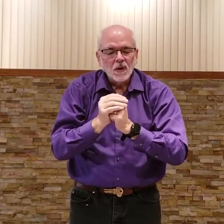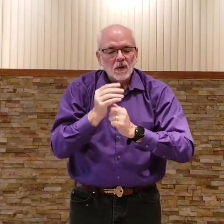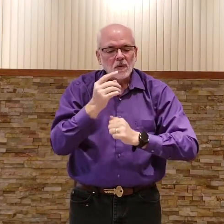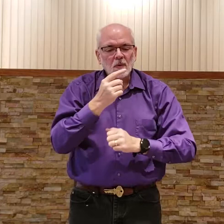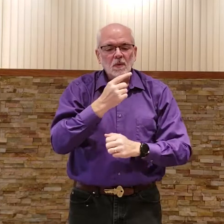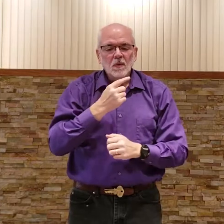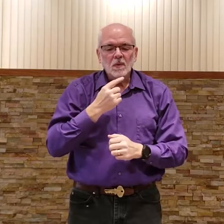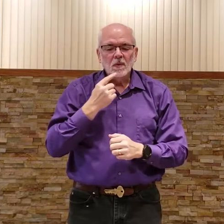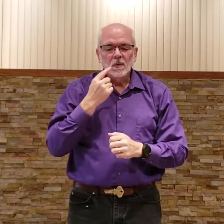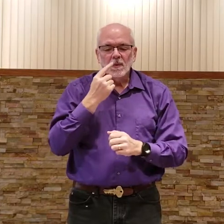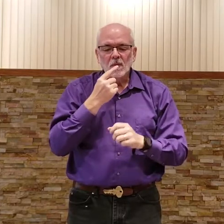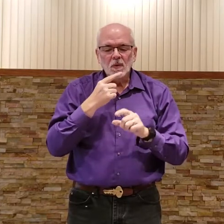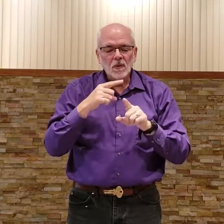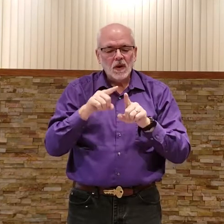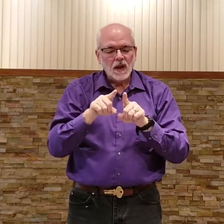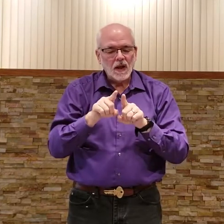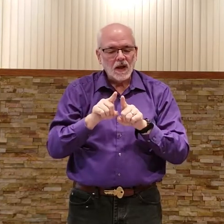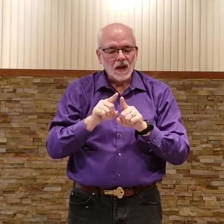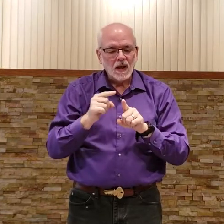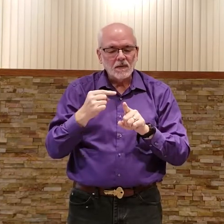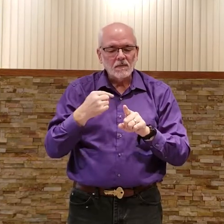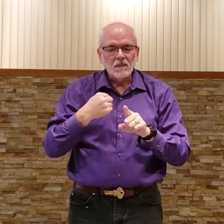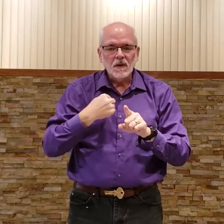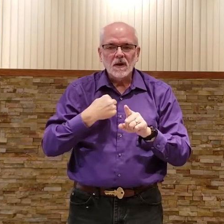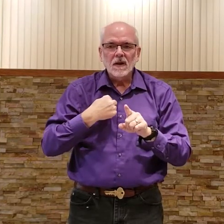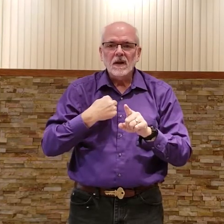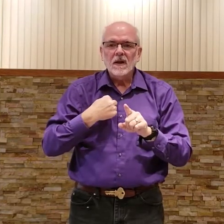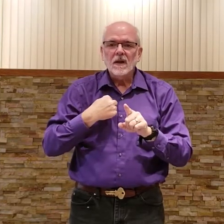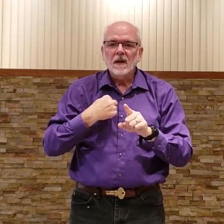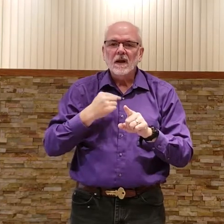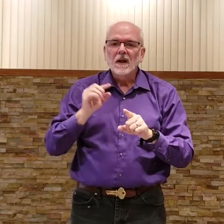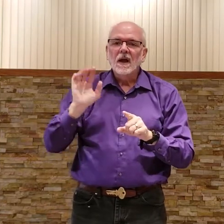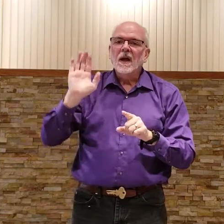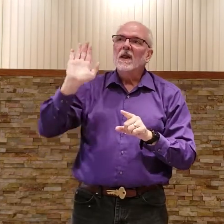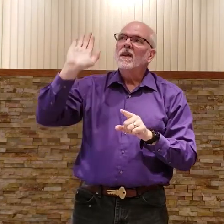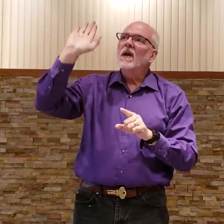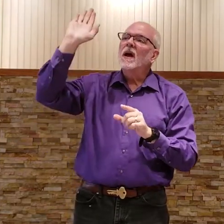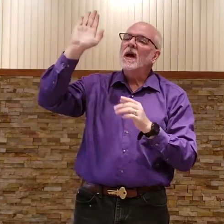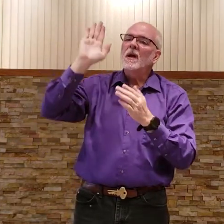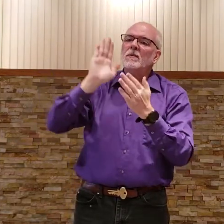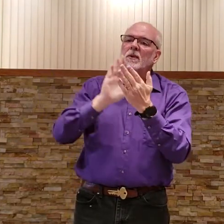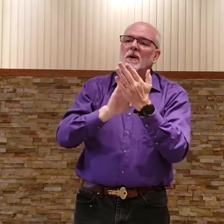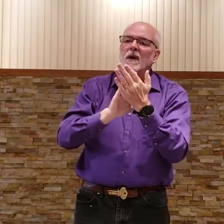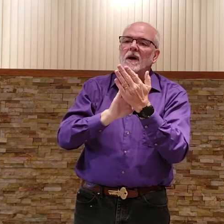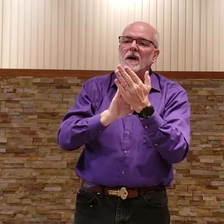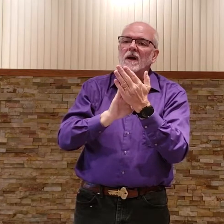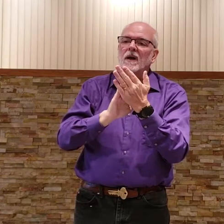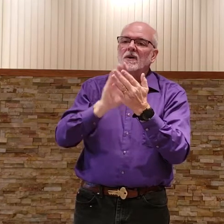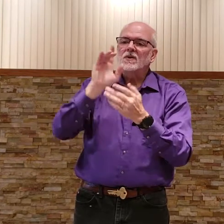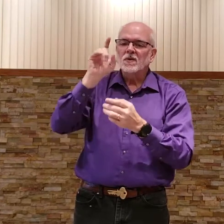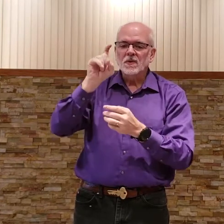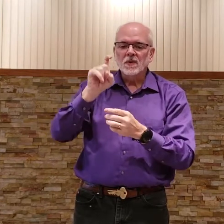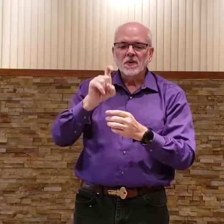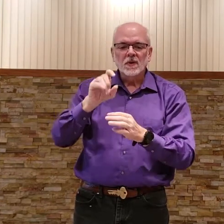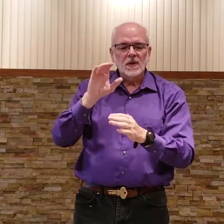Who like me thy praise should